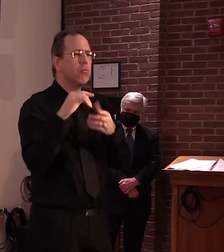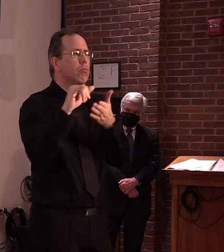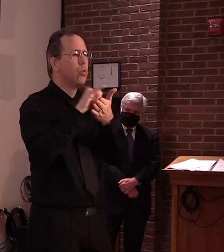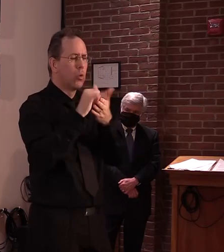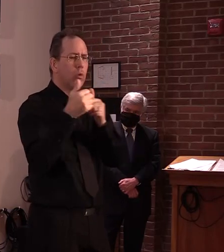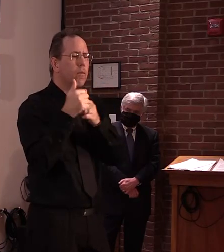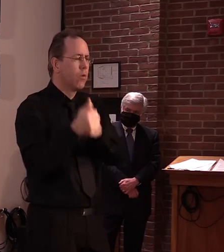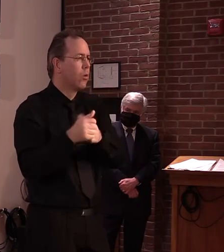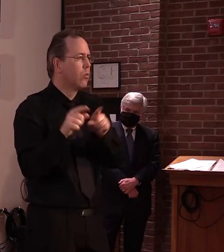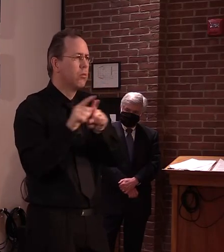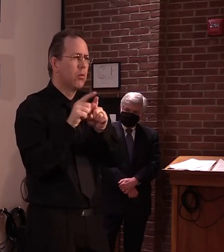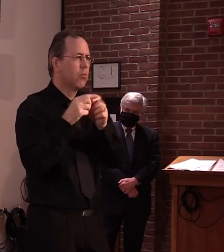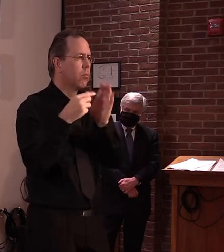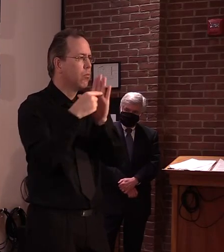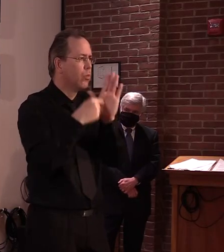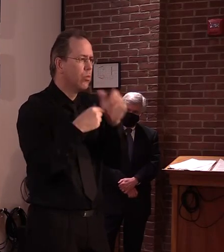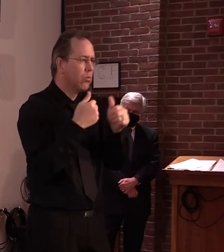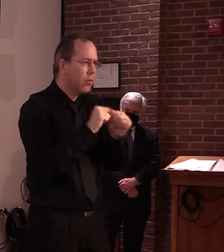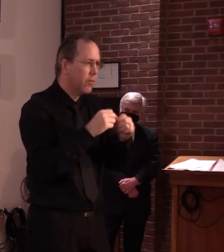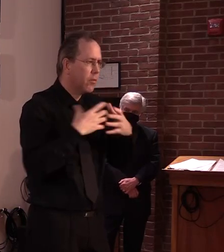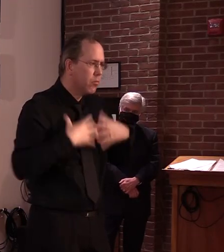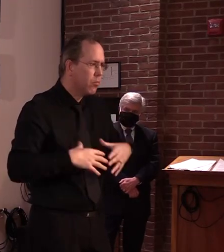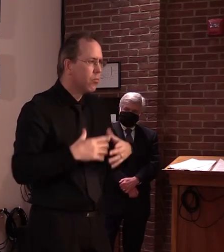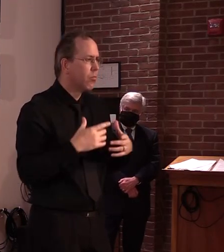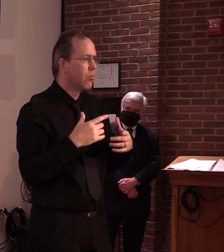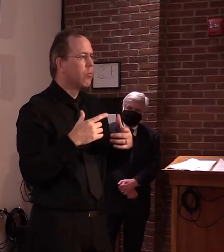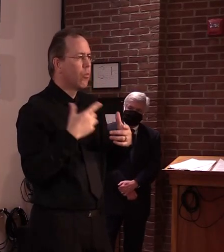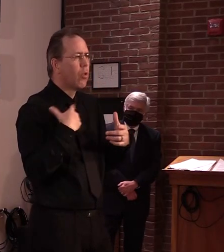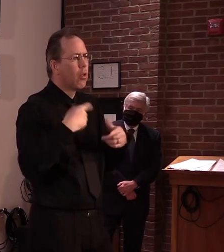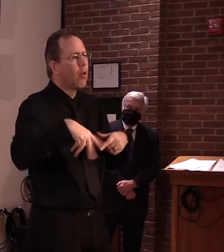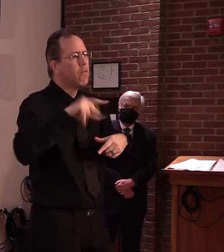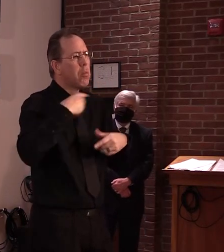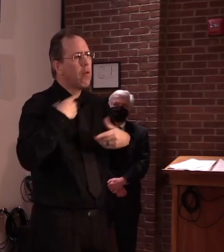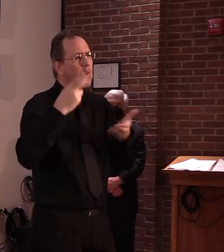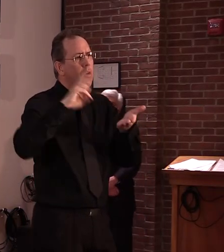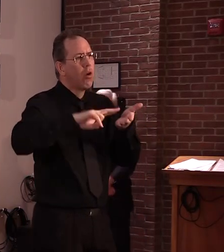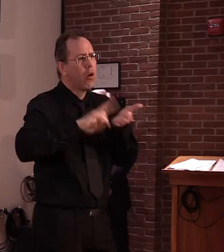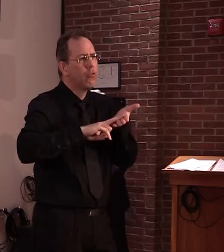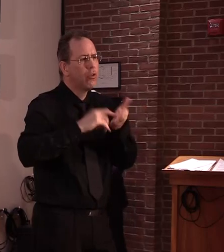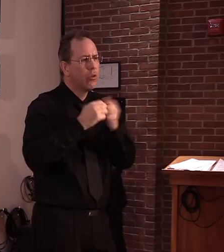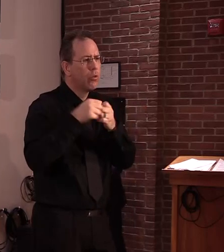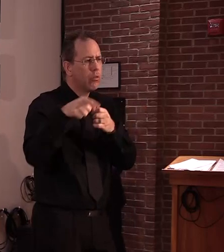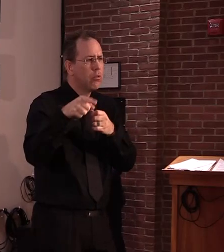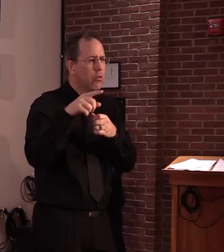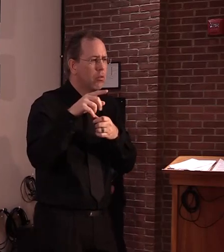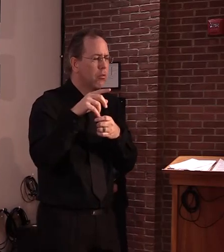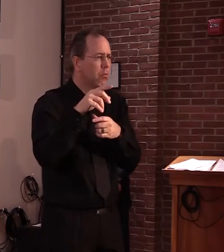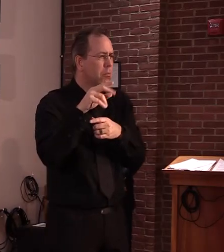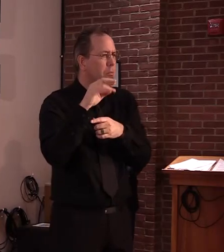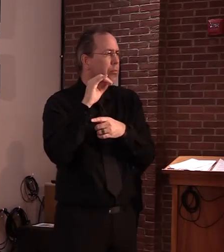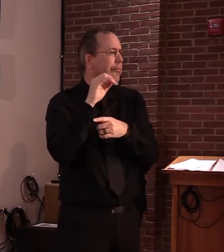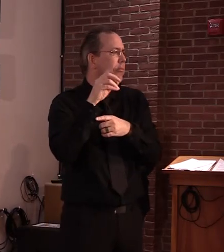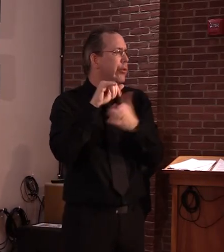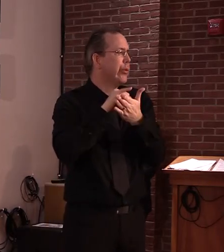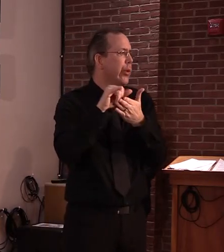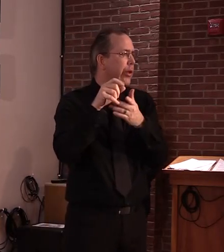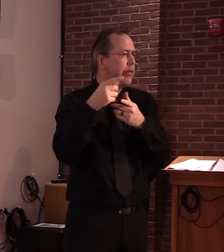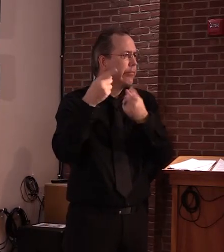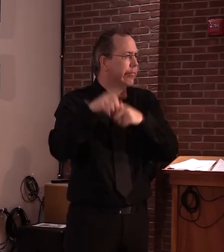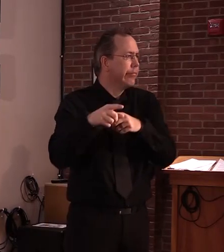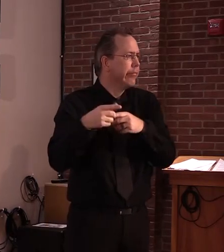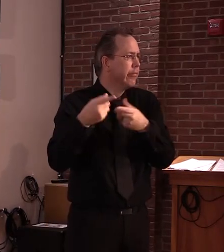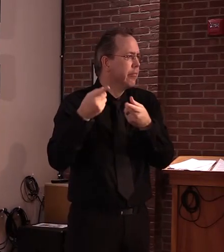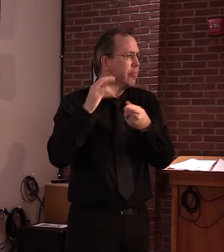When you have a contract, you have a contractor from another state that bids on a project in Vermont, they are allowed to obviously